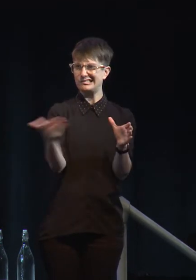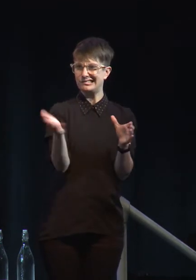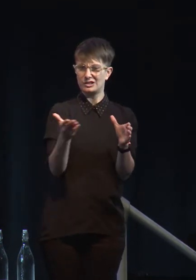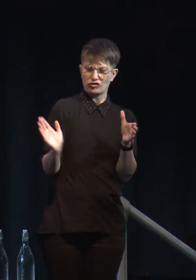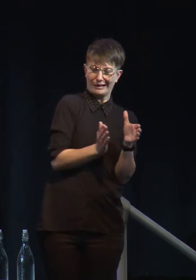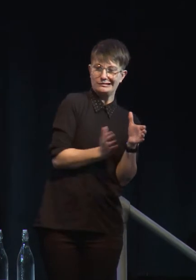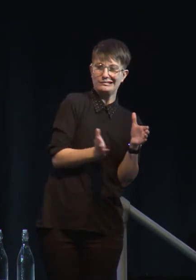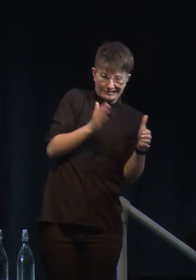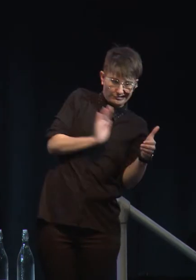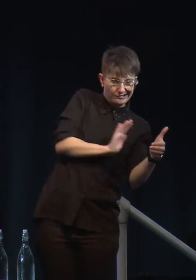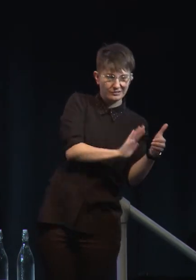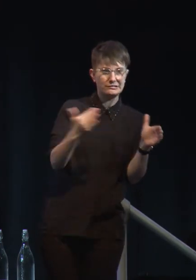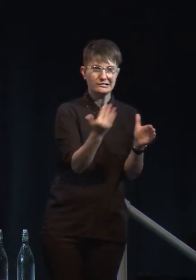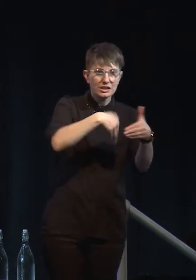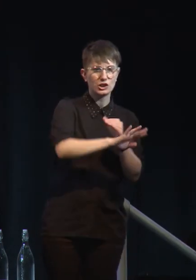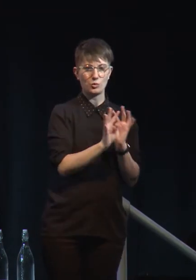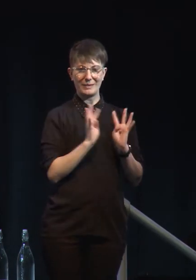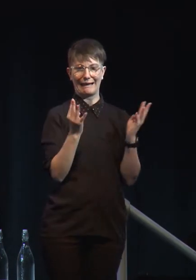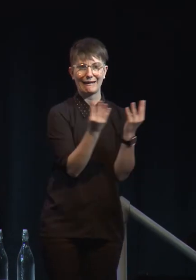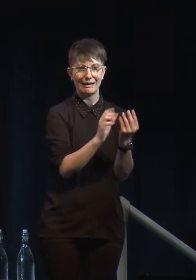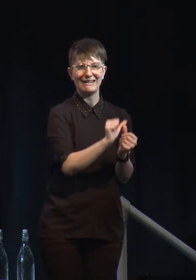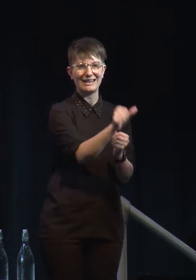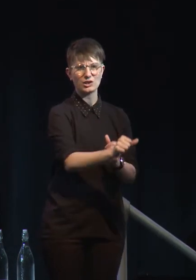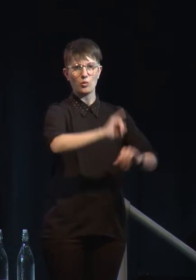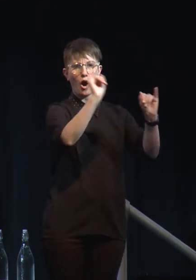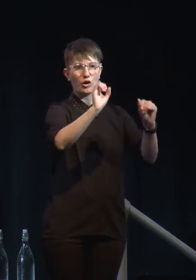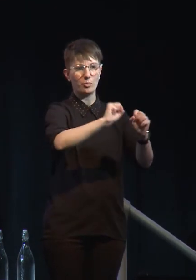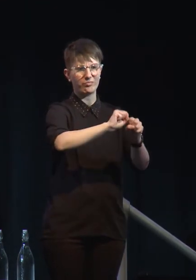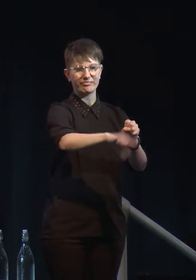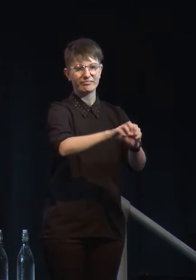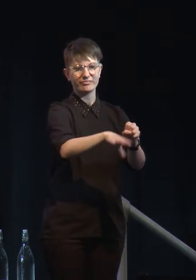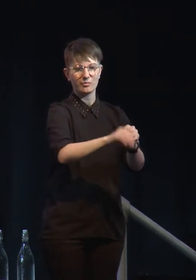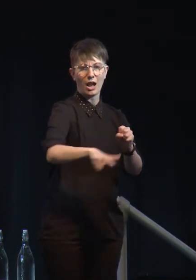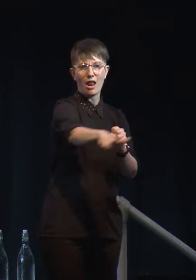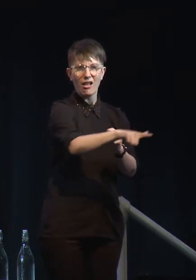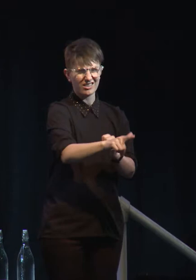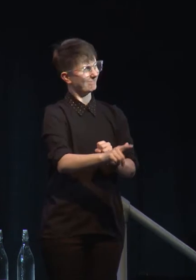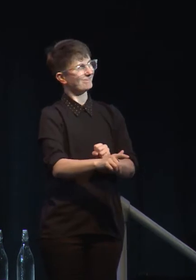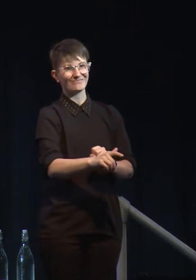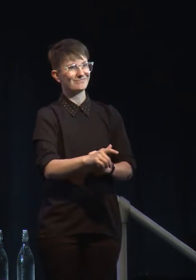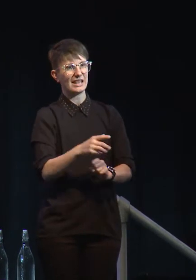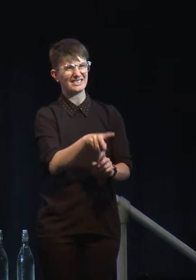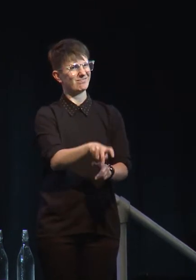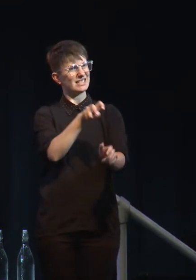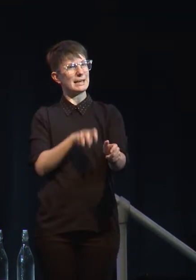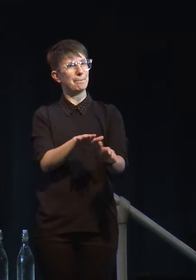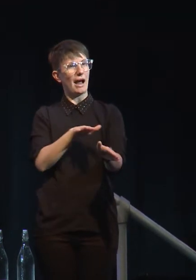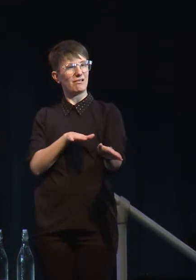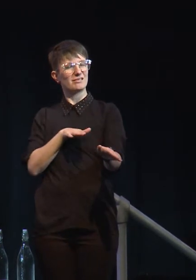lagoons? That seems like such a huge step backwards to me. And something that is really going to undermine